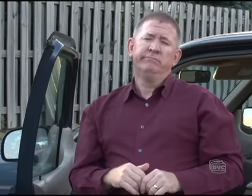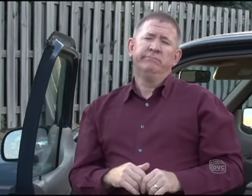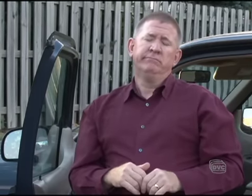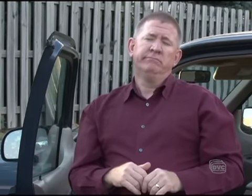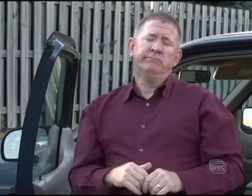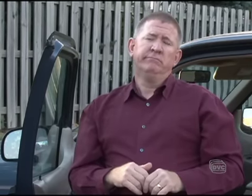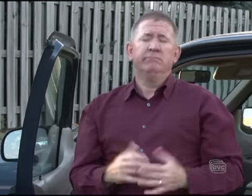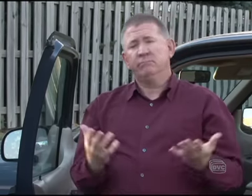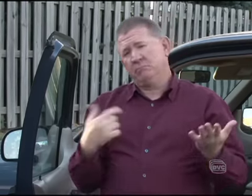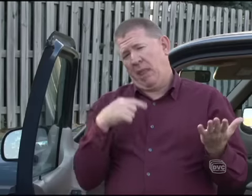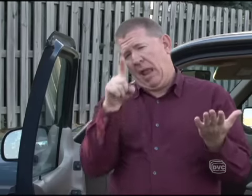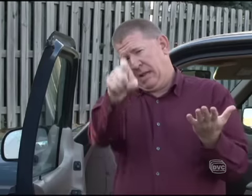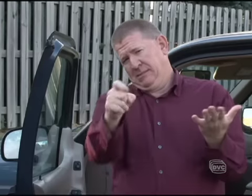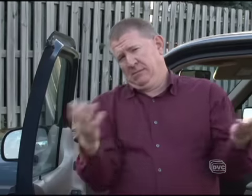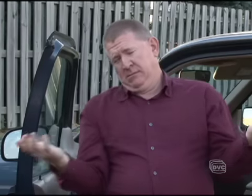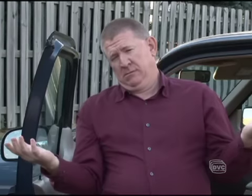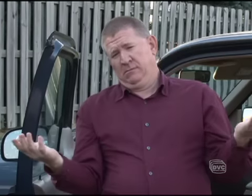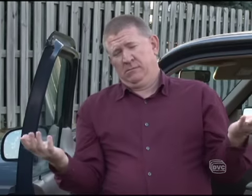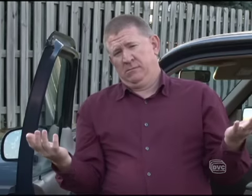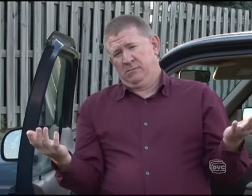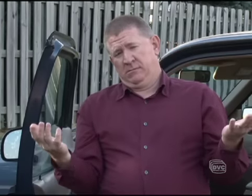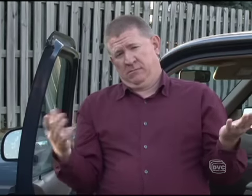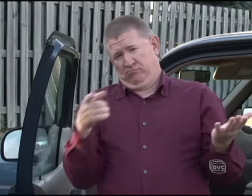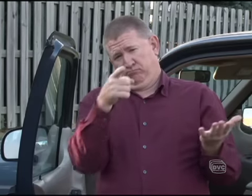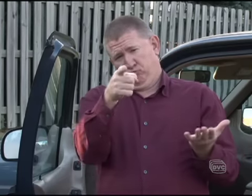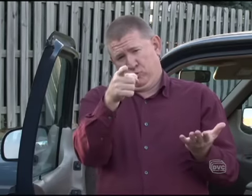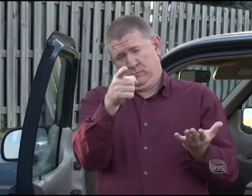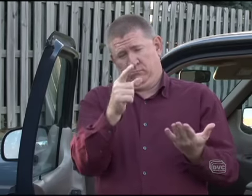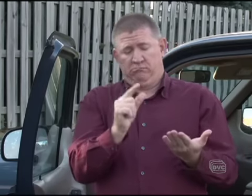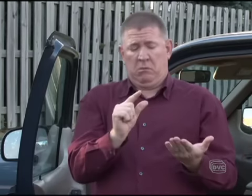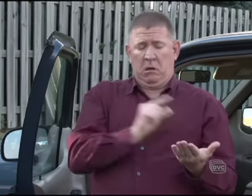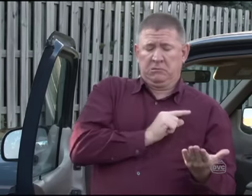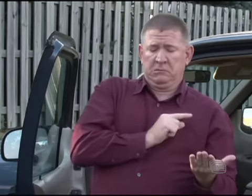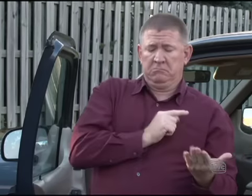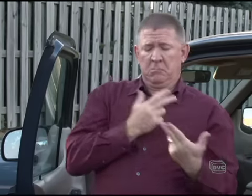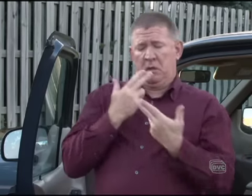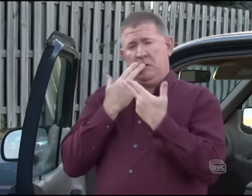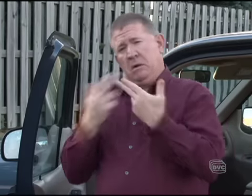So, let me ask you. Are you guilty or innocent?